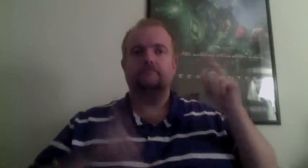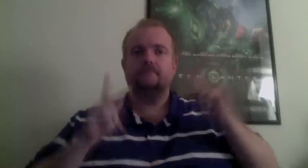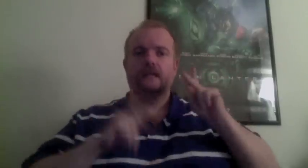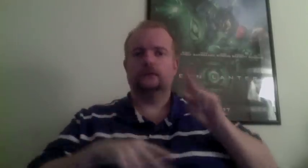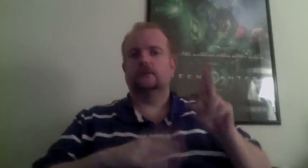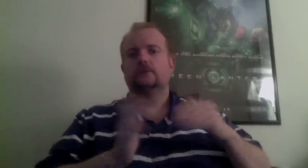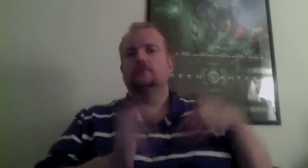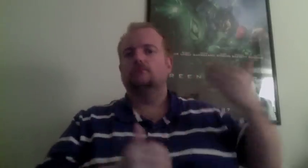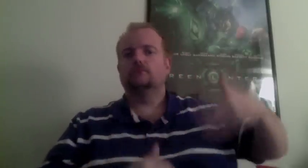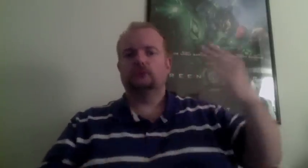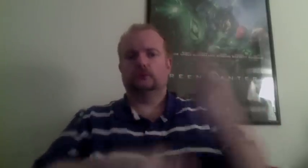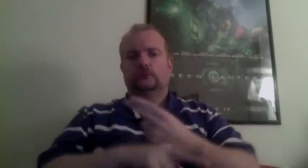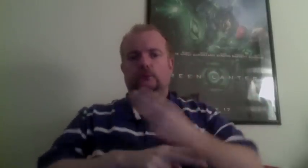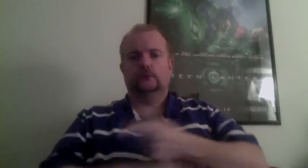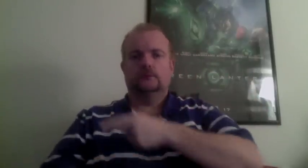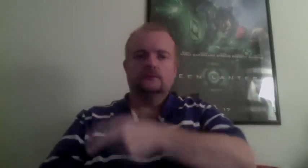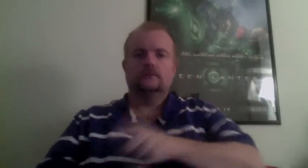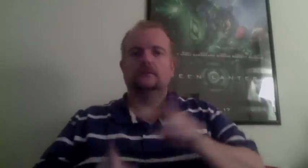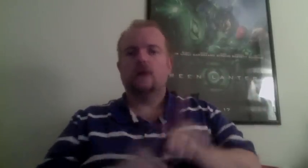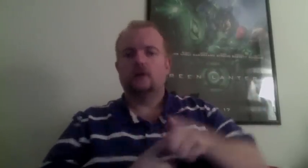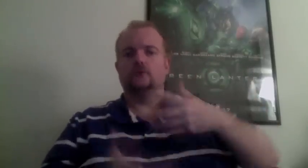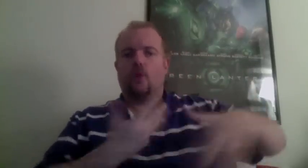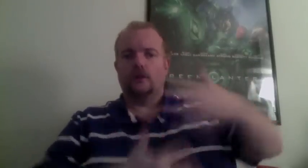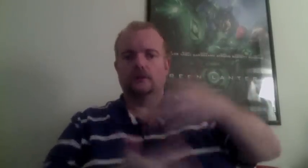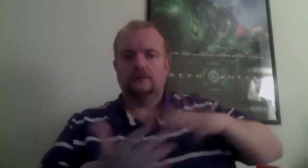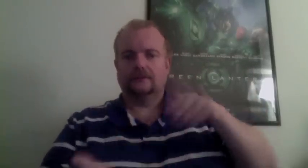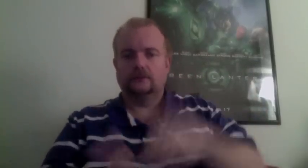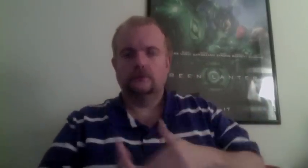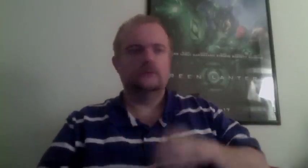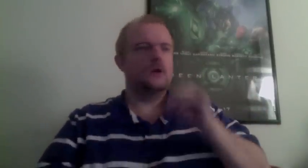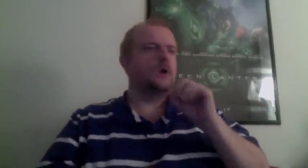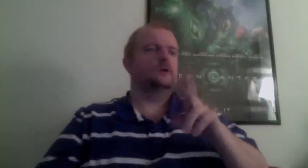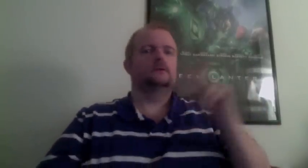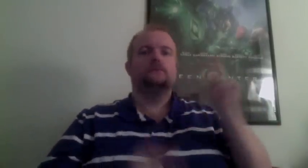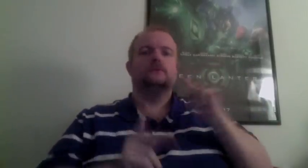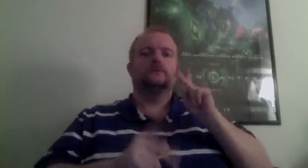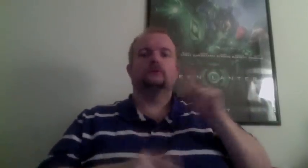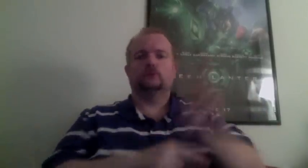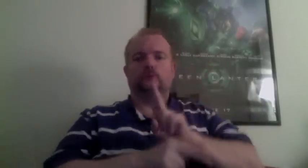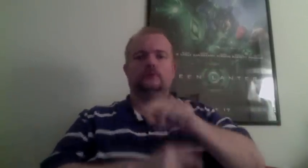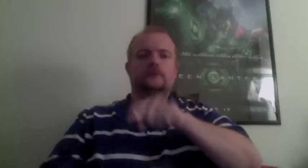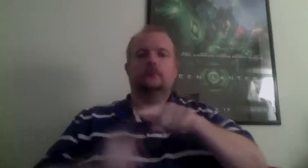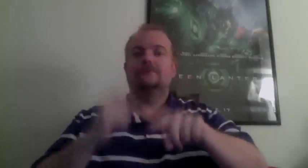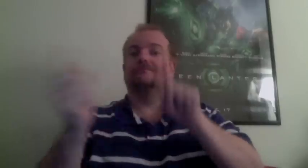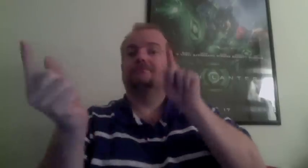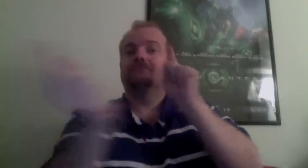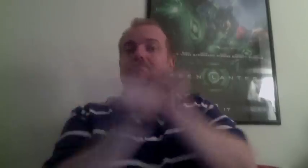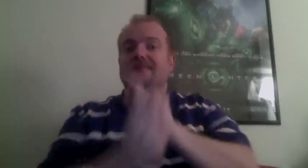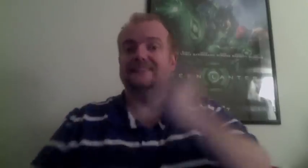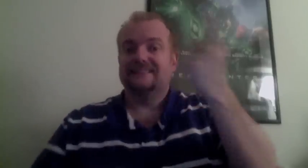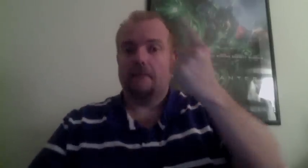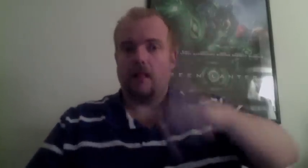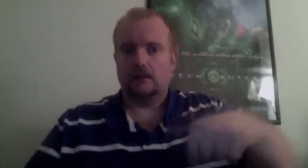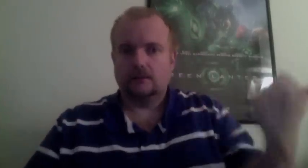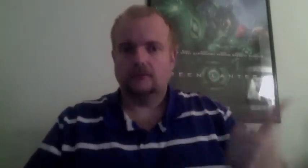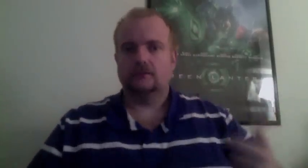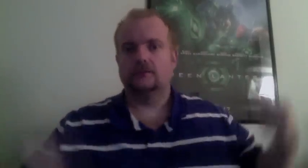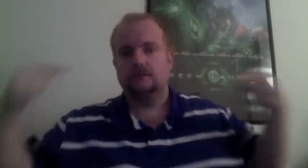...rule the world. But in the age of the supercar, where much of a nation's economic and military strength rests on the back of its